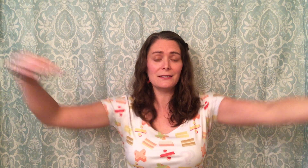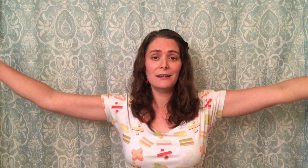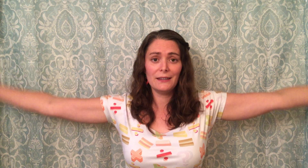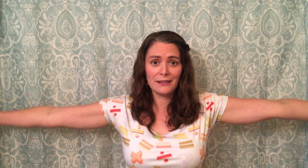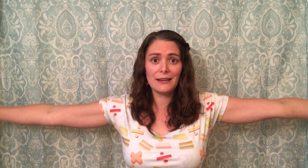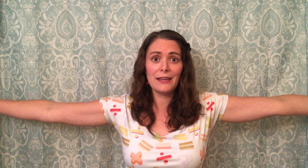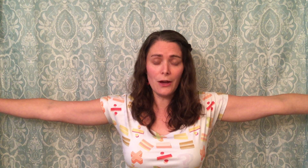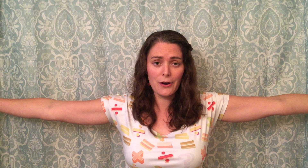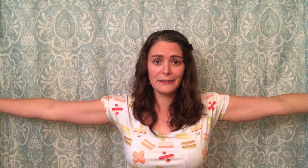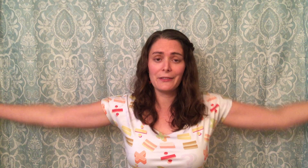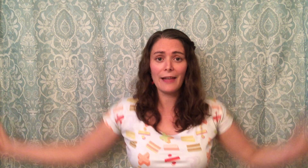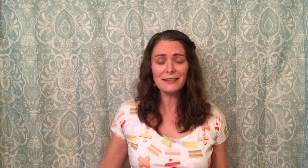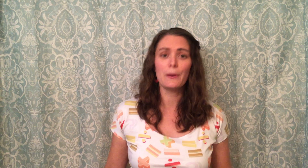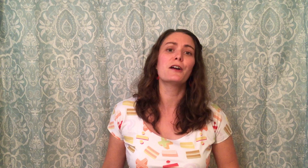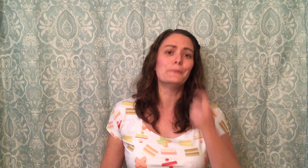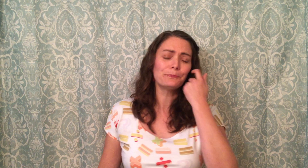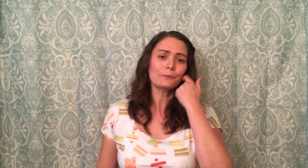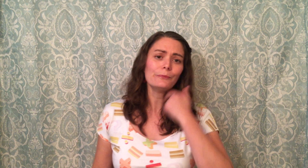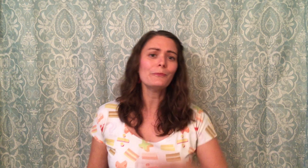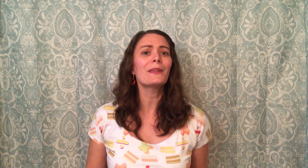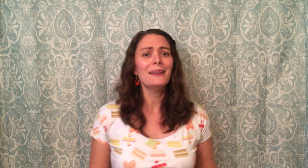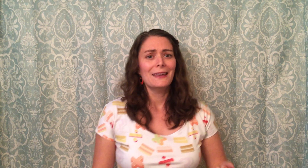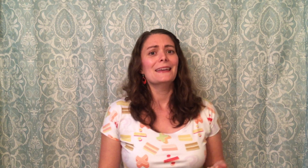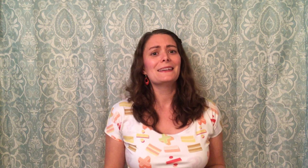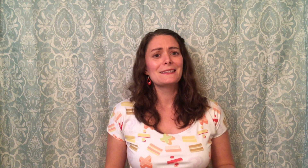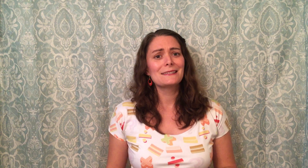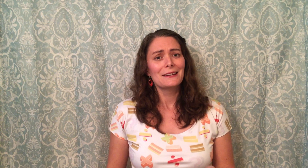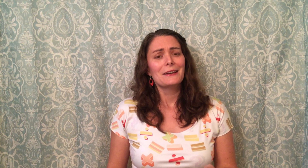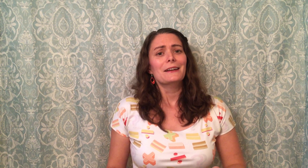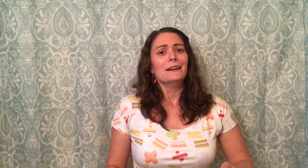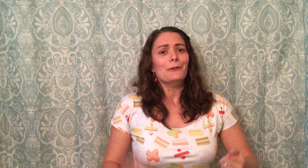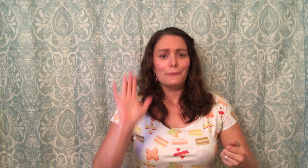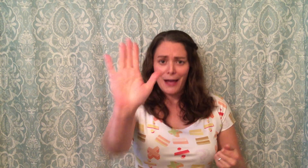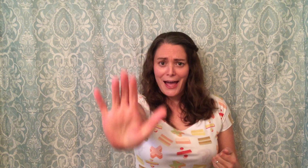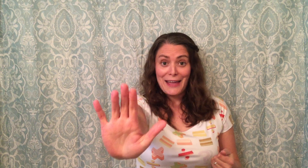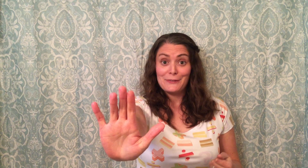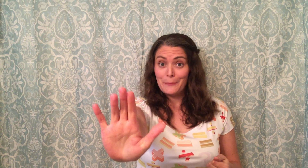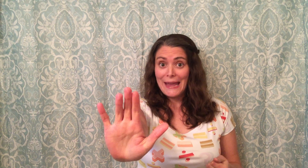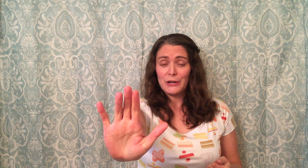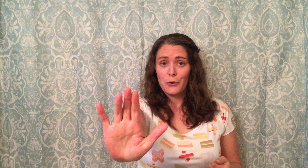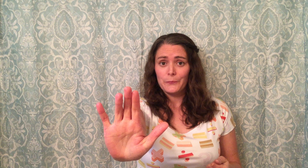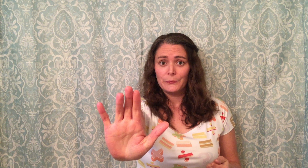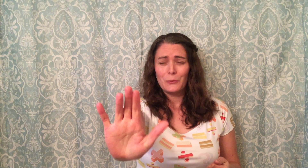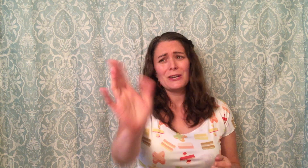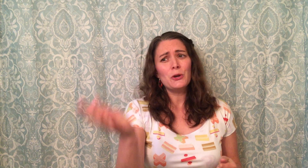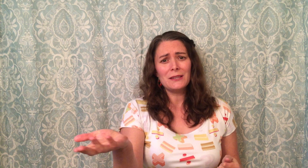in a yard. Now the last part is five tomato, which I know that